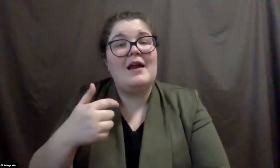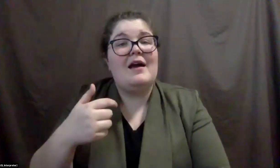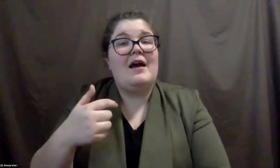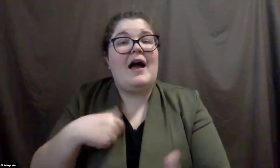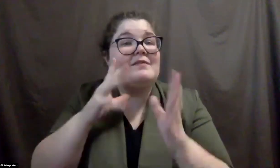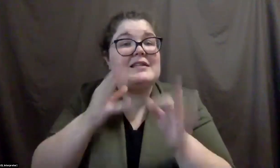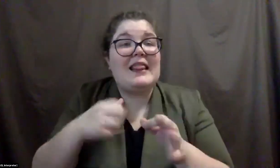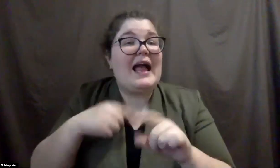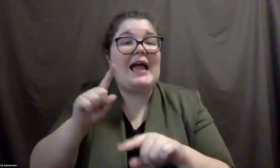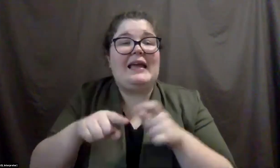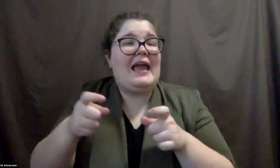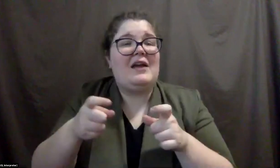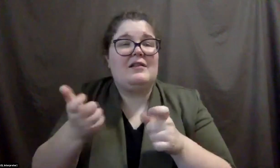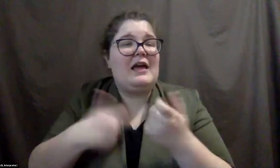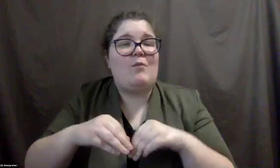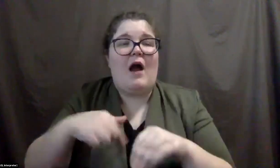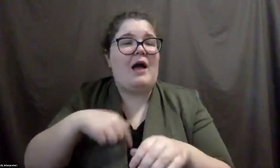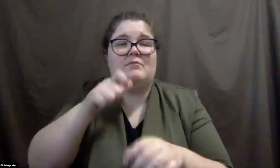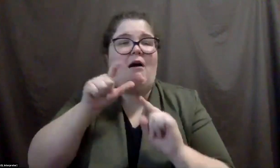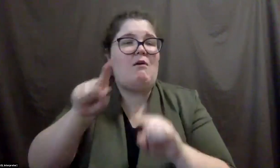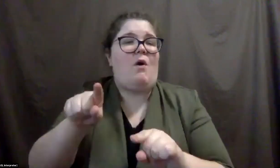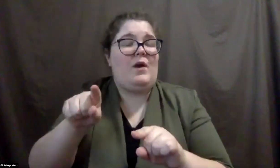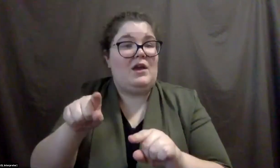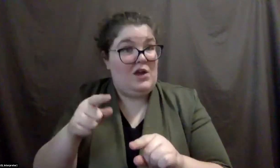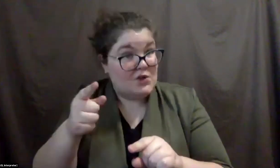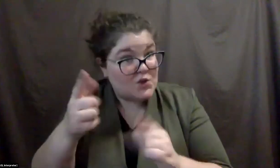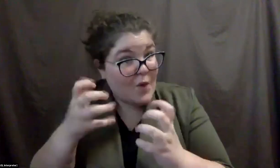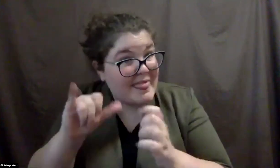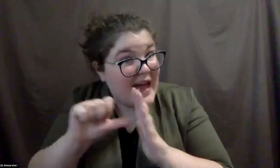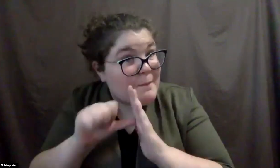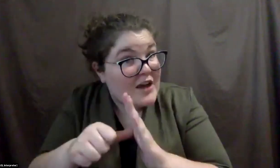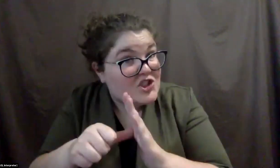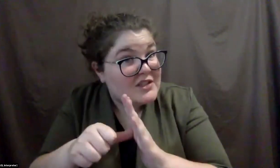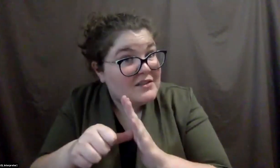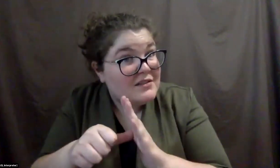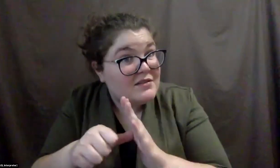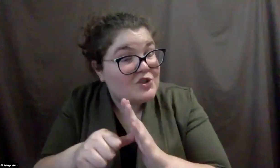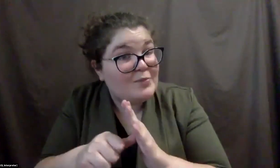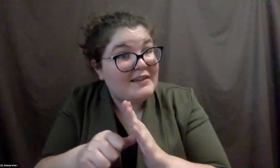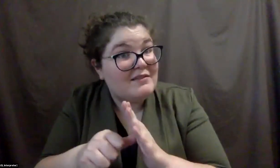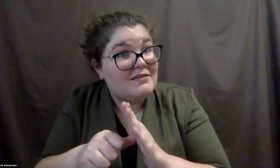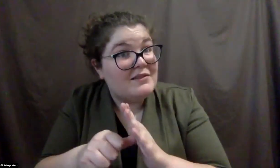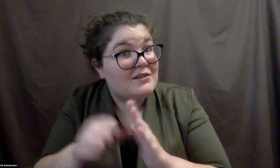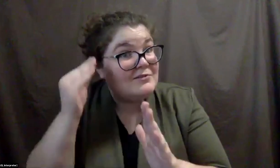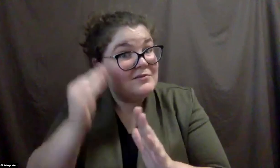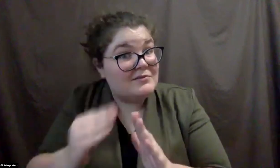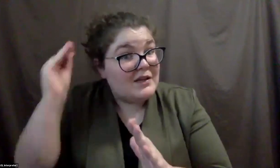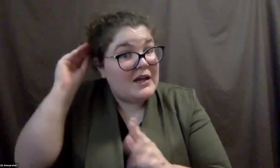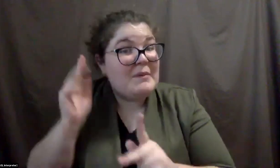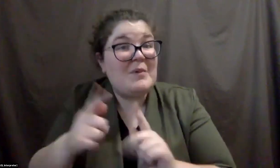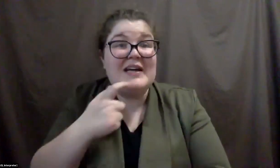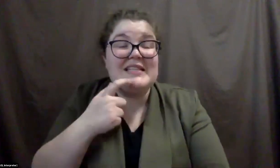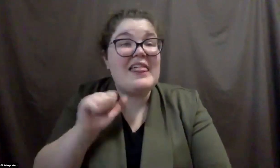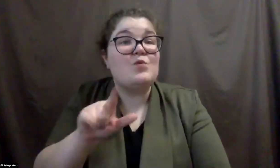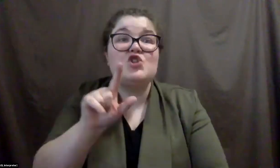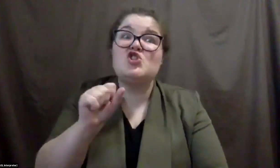can't even deal with this and I'm not going there. And do you want that impression to be the lasting one, you know, do you want people to say, oh, this was so